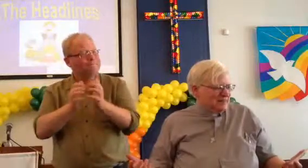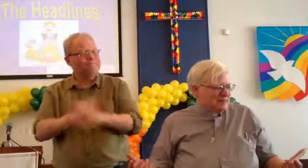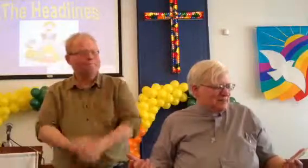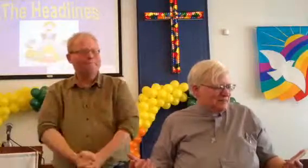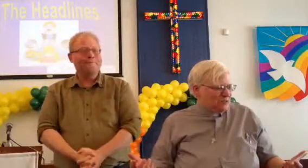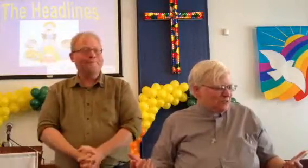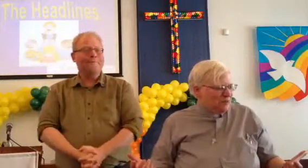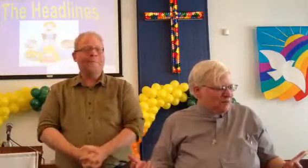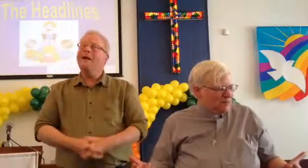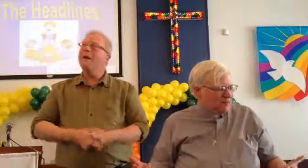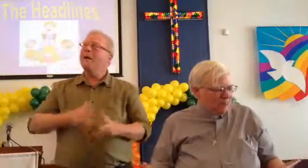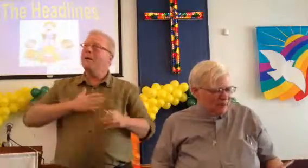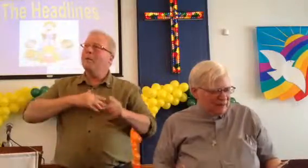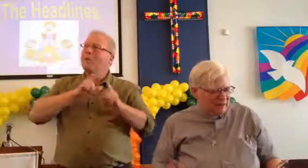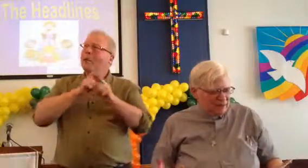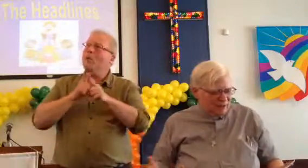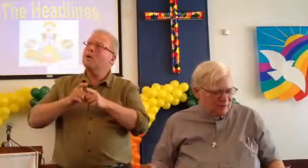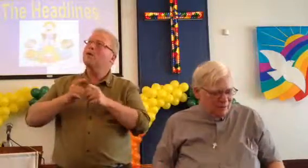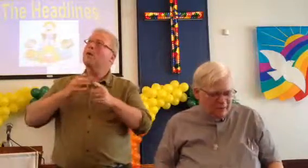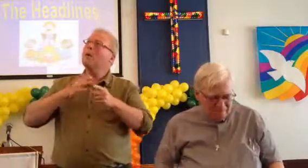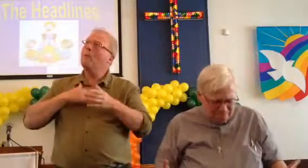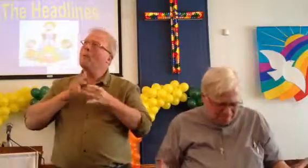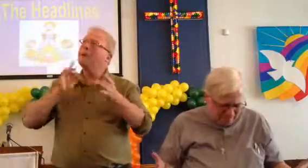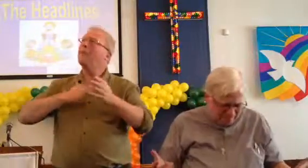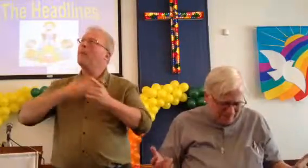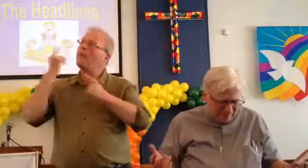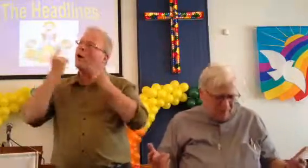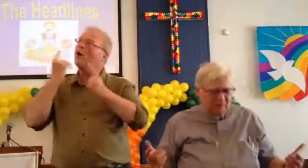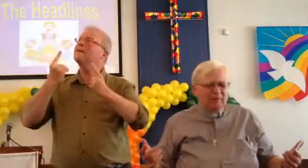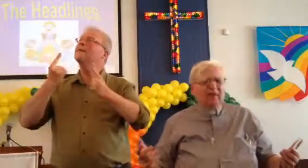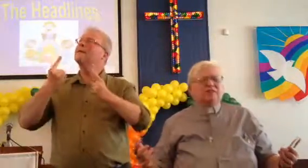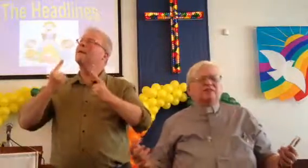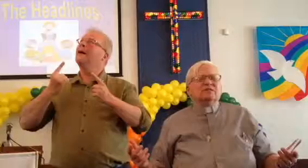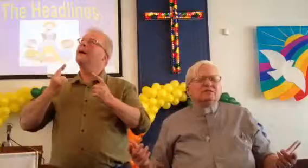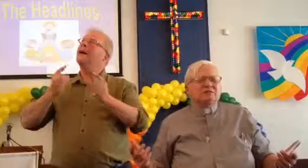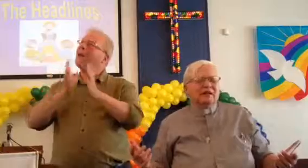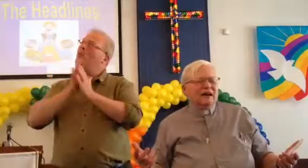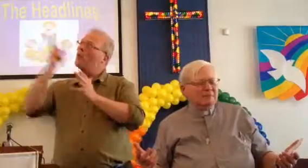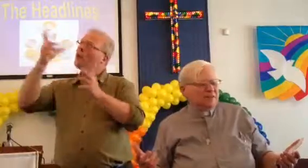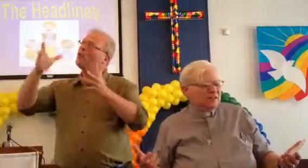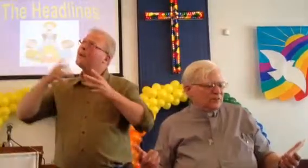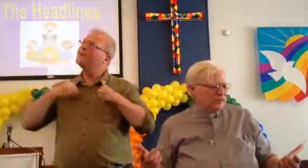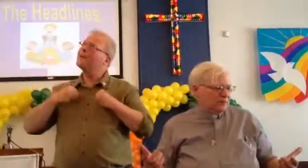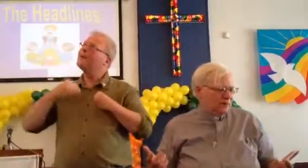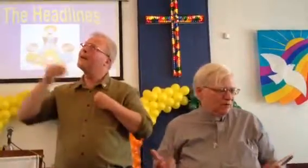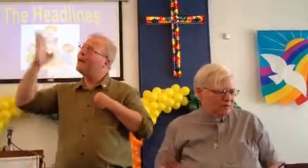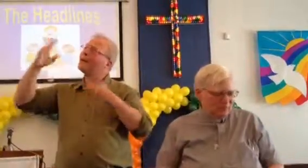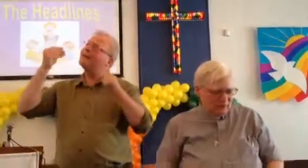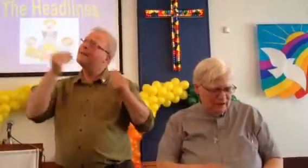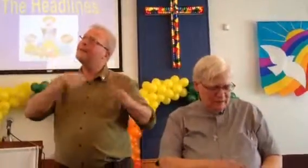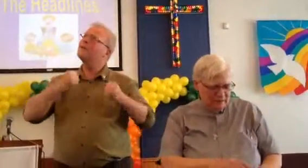May the words of my mouth and the meditations of my heart be acceptable unto you, my God, my strength, and my redeemer. Amen.